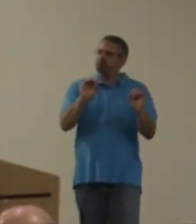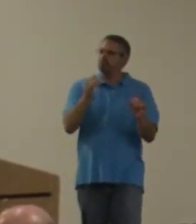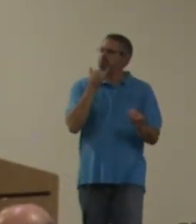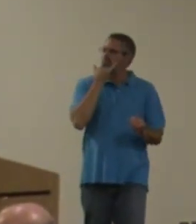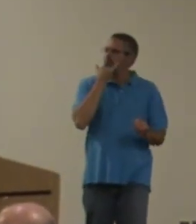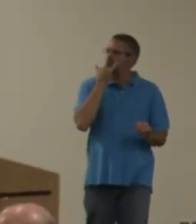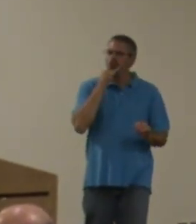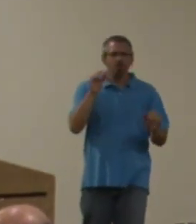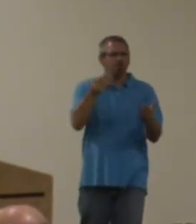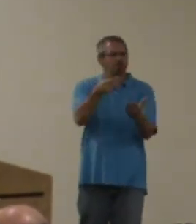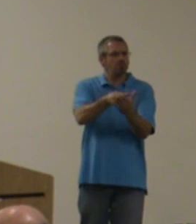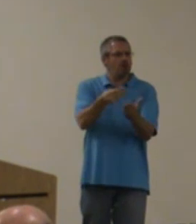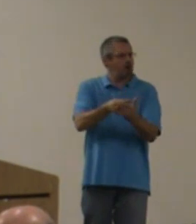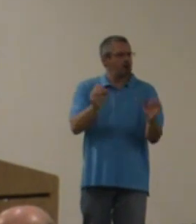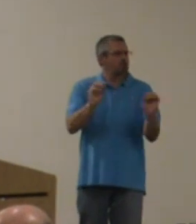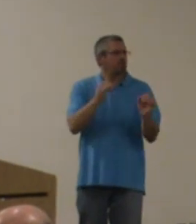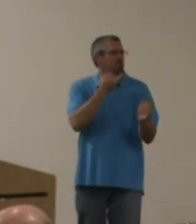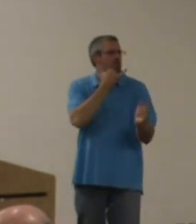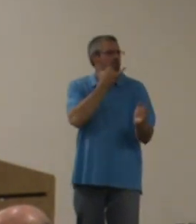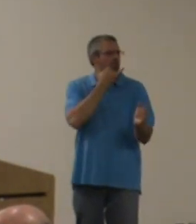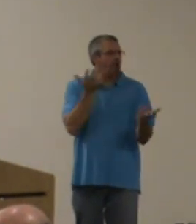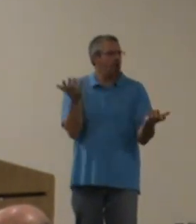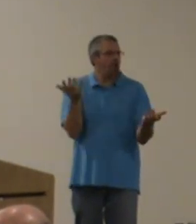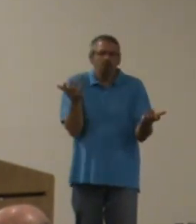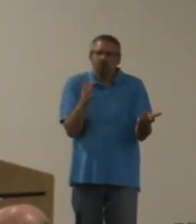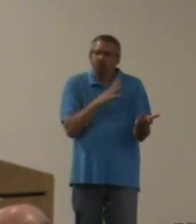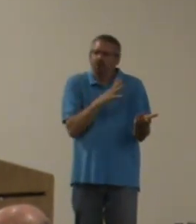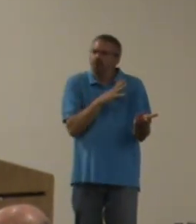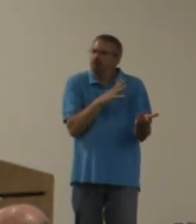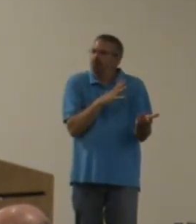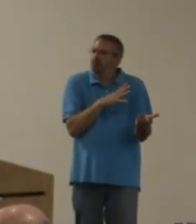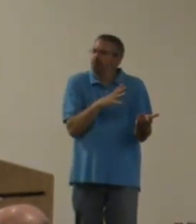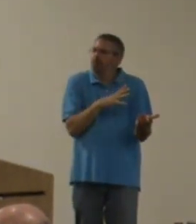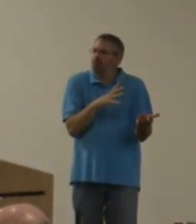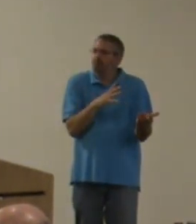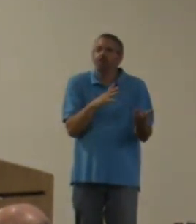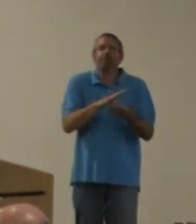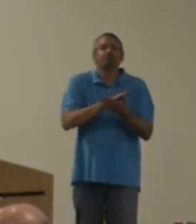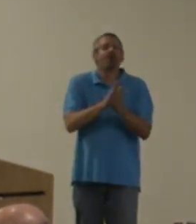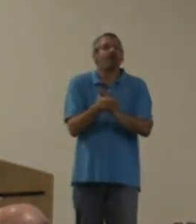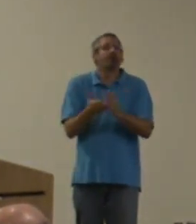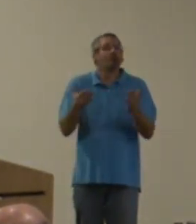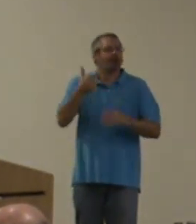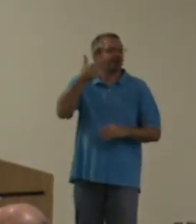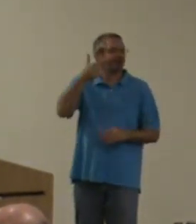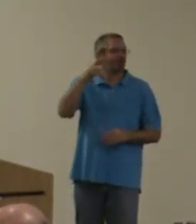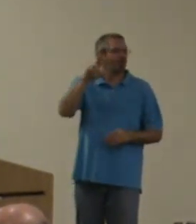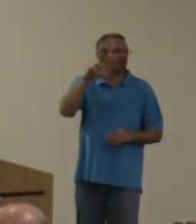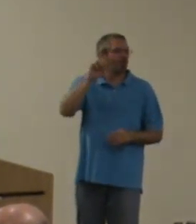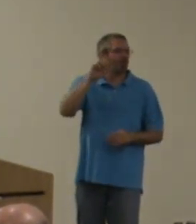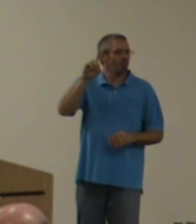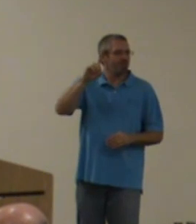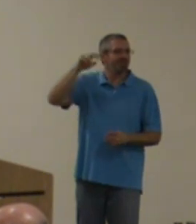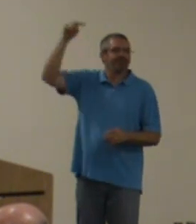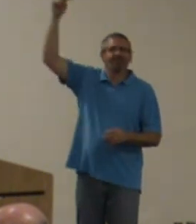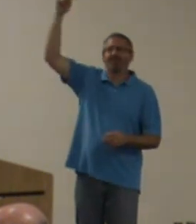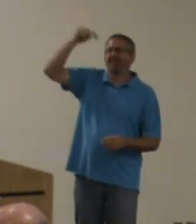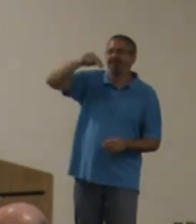Money? Oh, this isn't wrong with having money. It's not wrong. It's okay to have money. But then you become greedy.